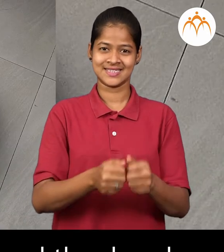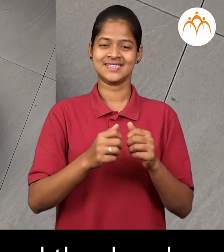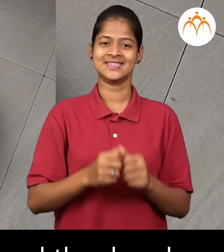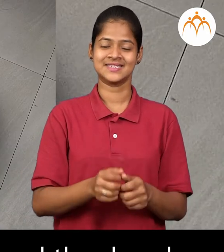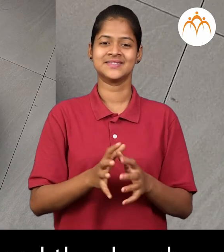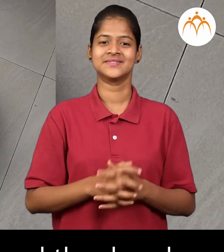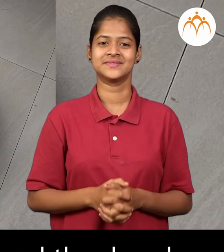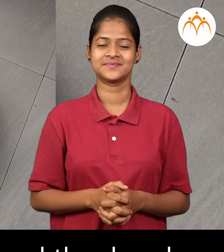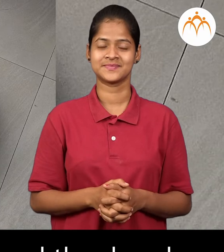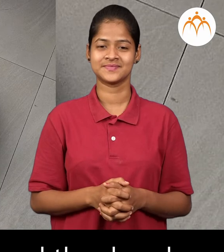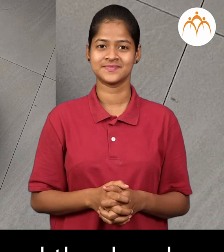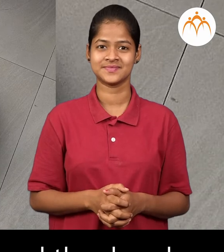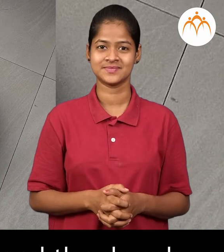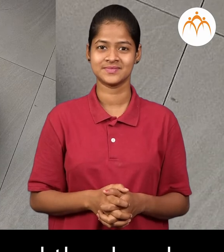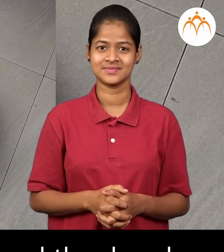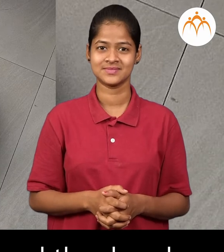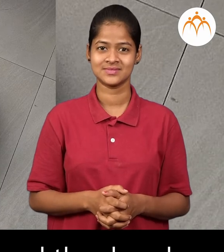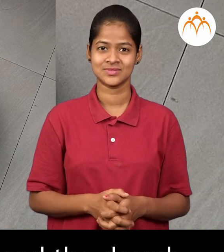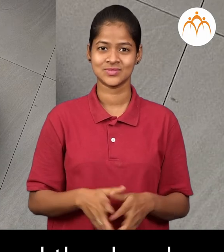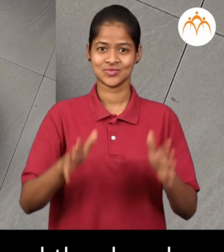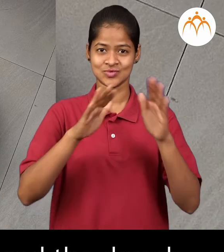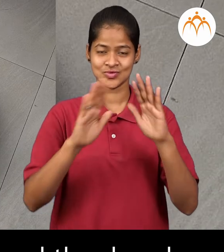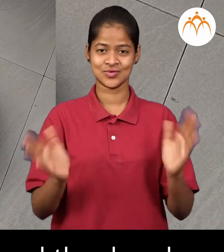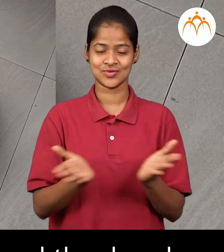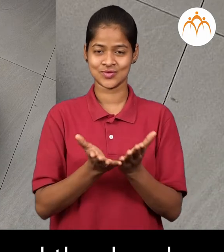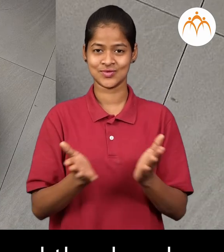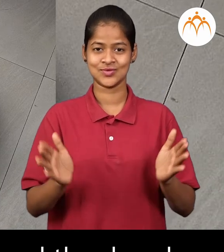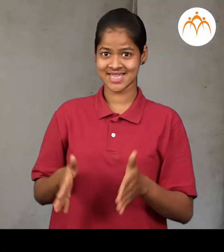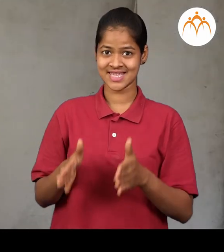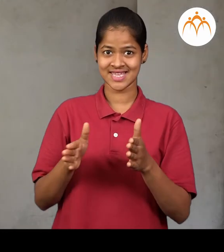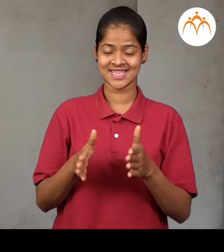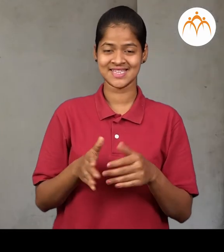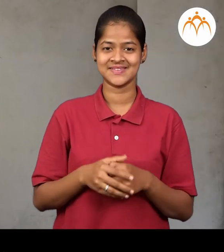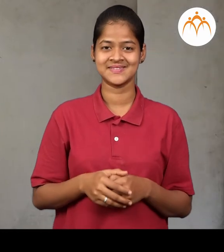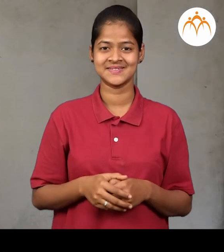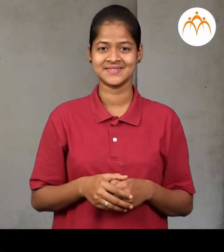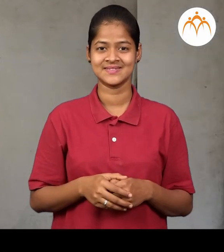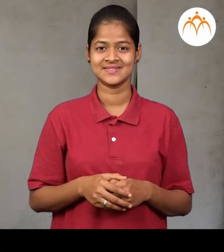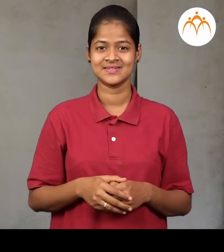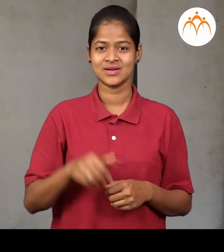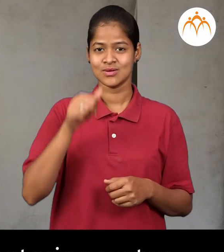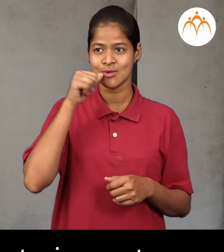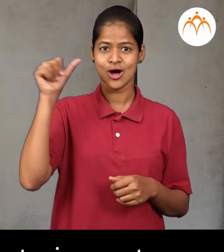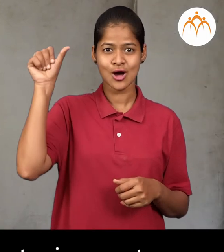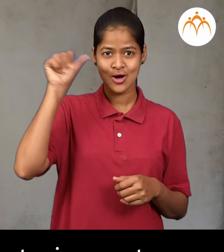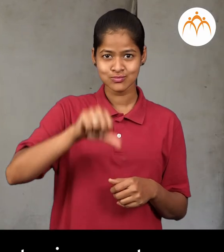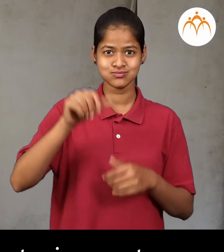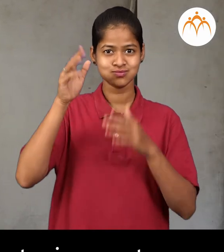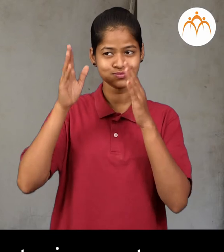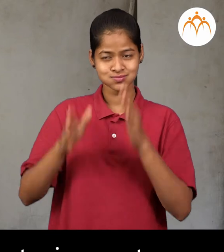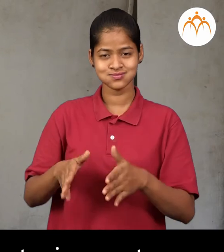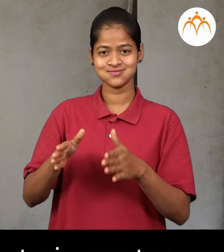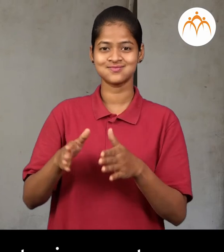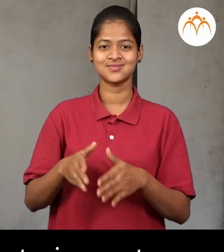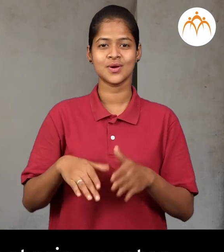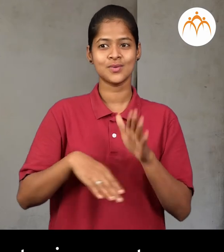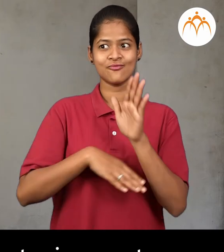used to knead the dough. Drum A drum is used for